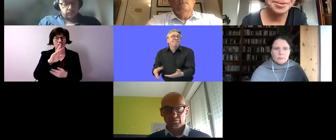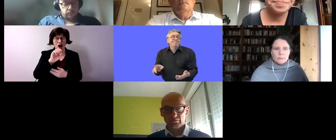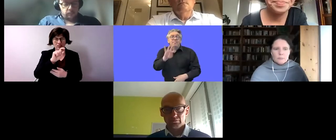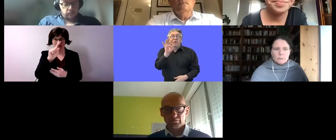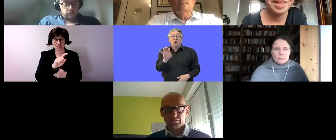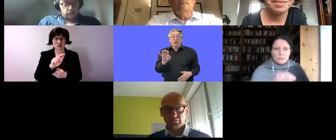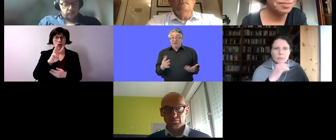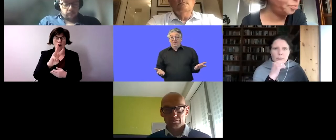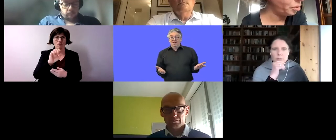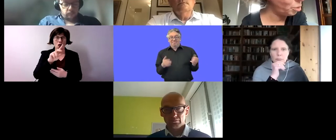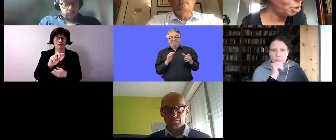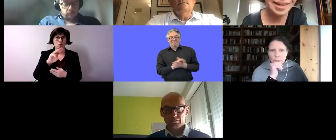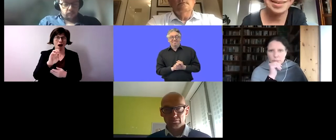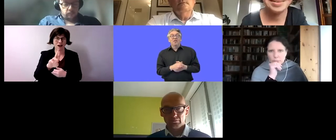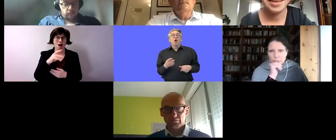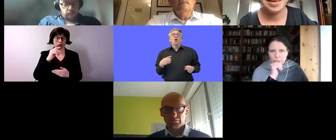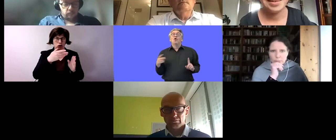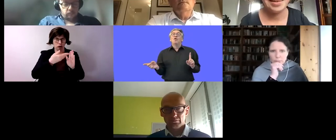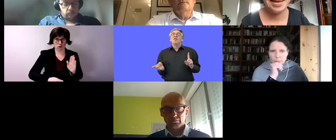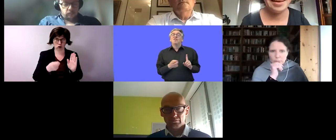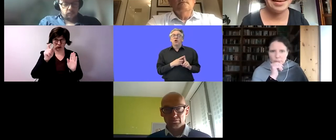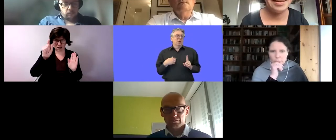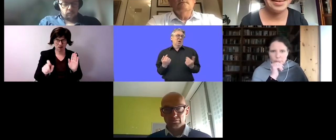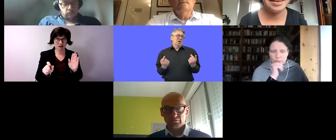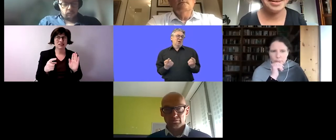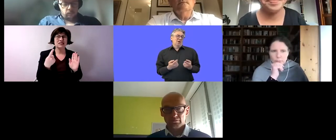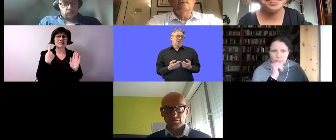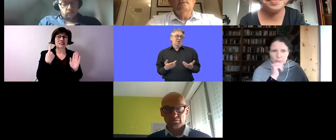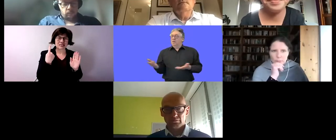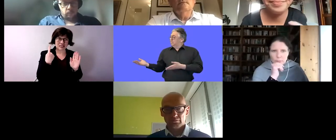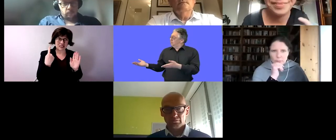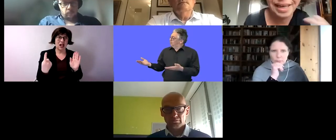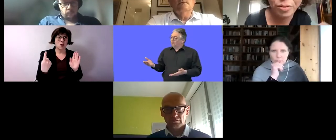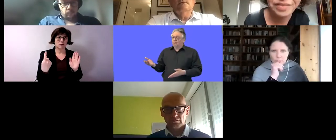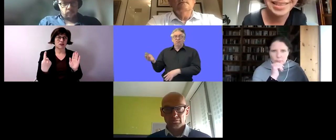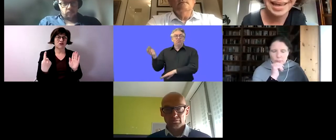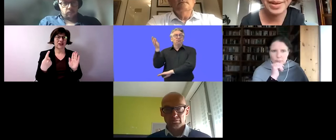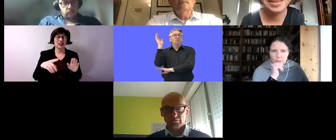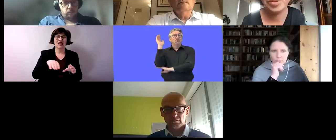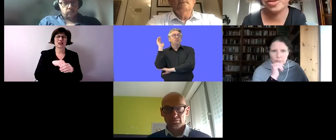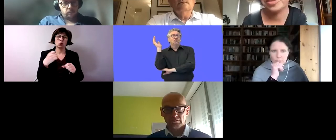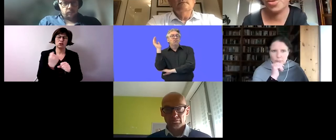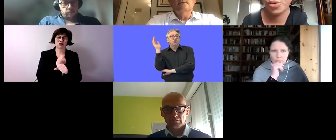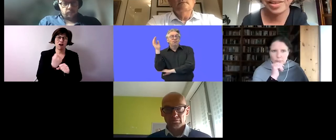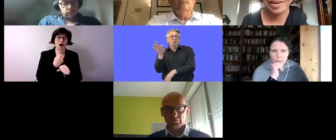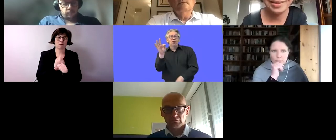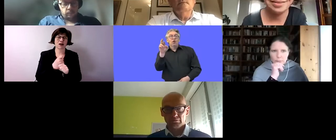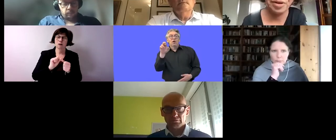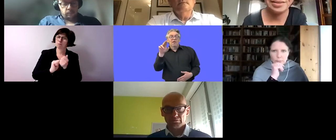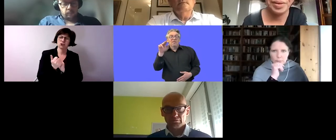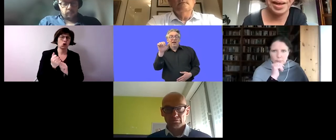floor we have here with us which is a great pleasure for me mr franz wolfmeier